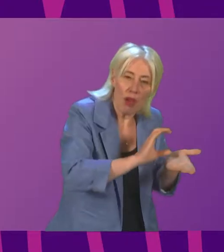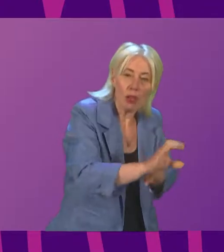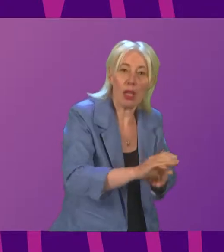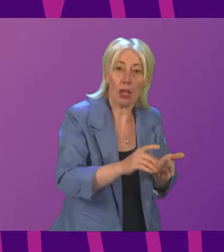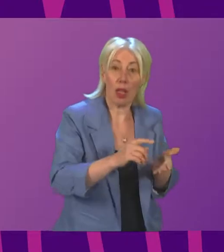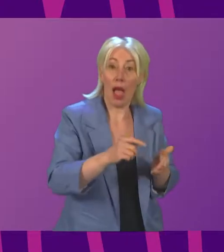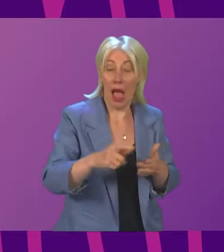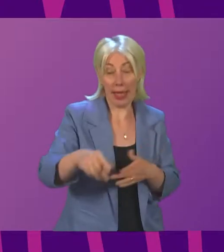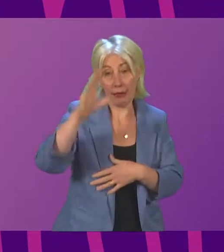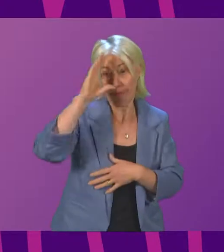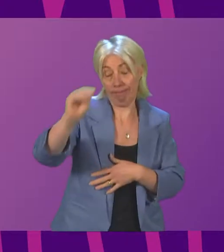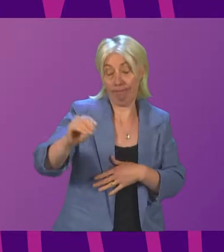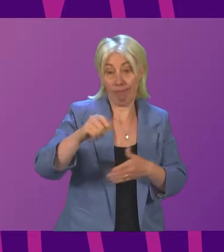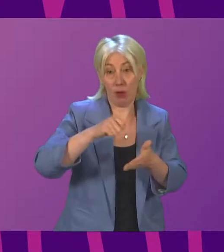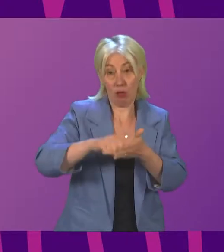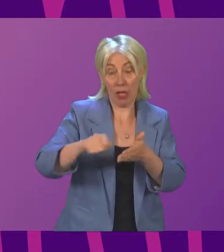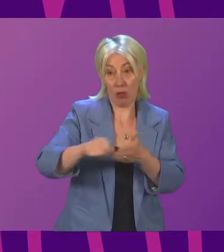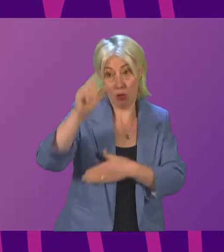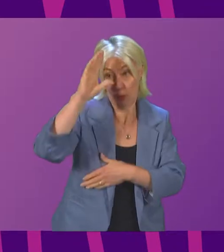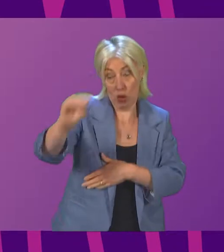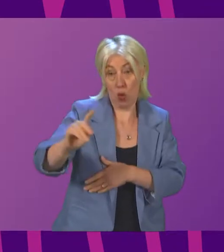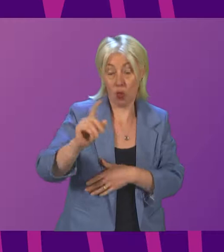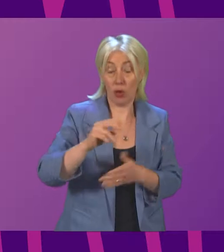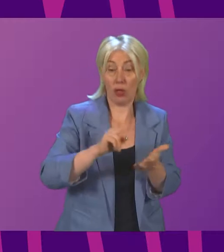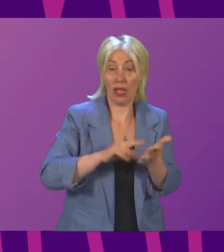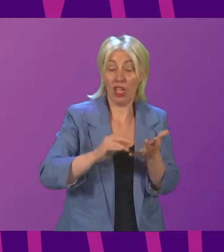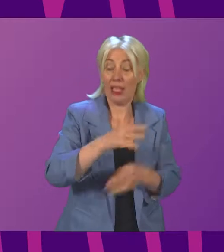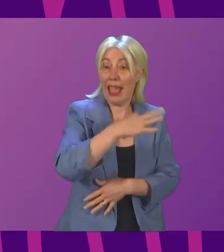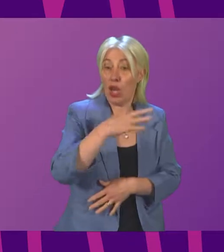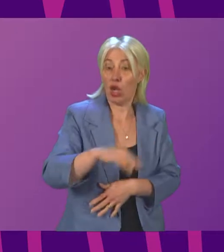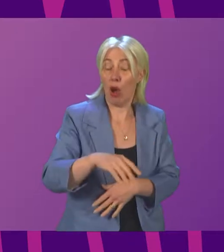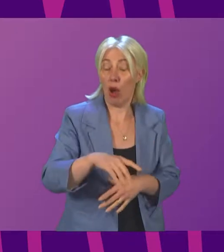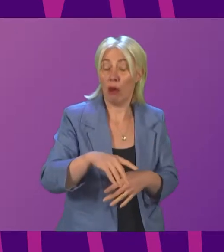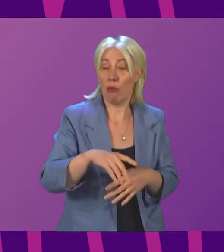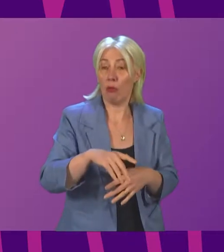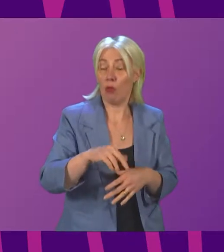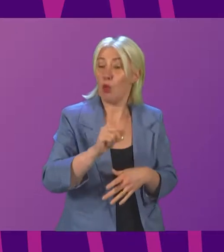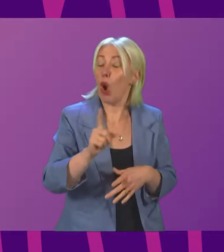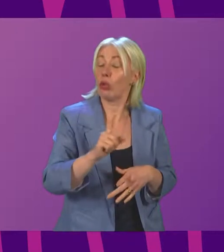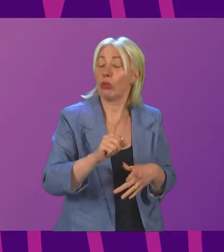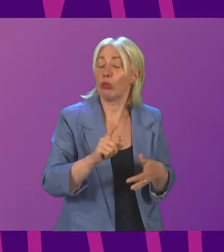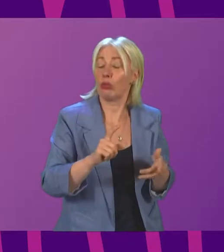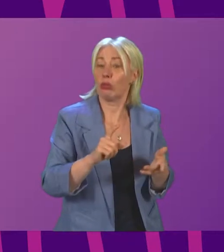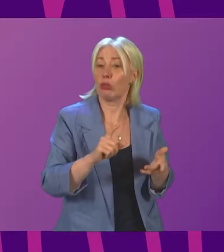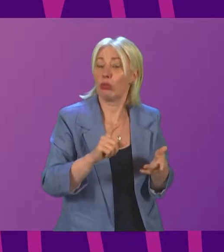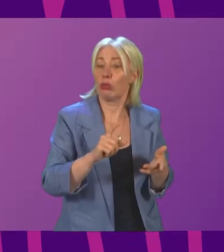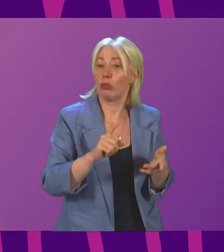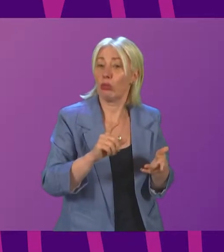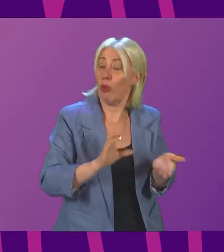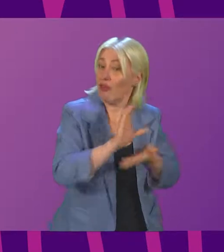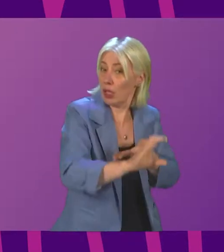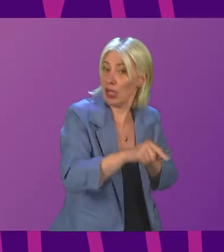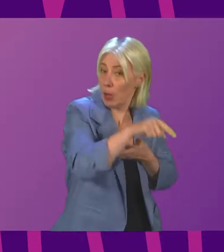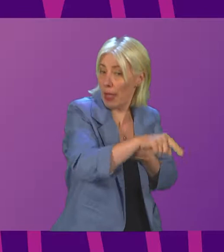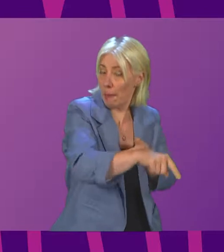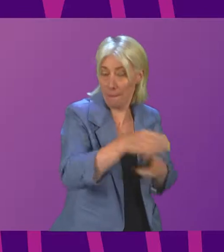I'm happy to write to the member with details of what NHS Lanarkshire's contribution, sorry, what funding